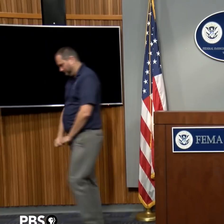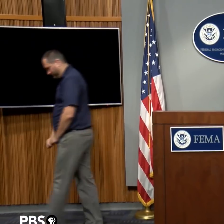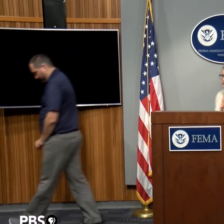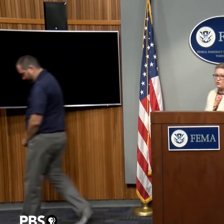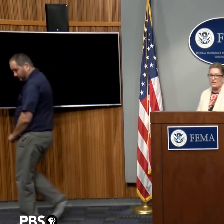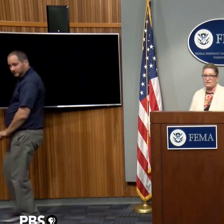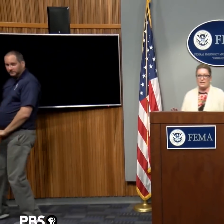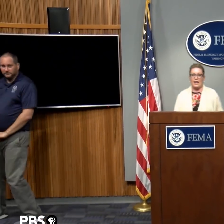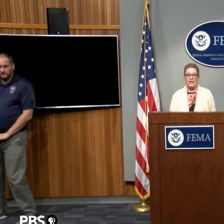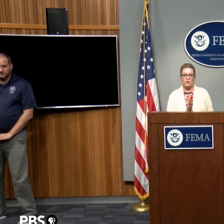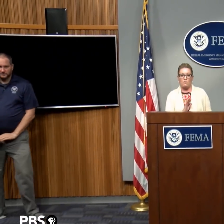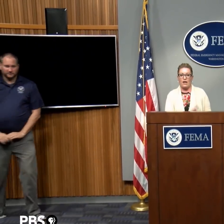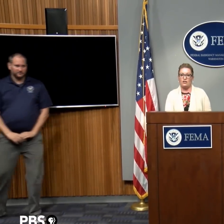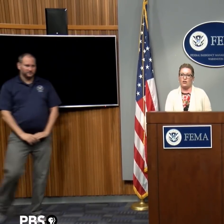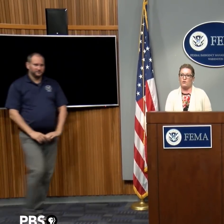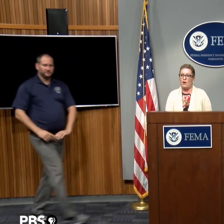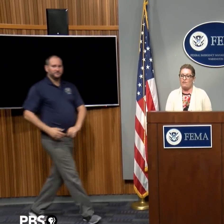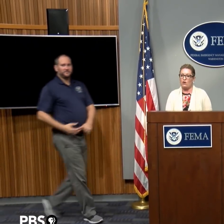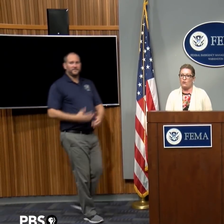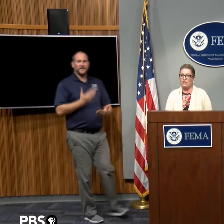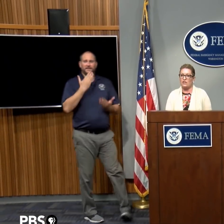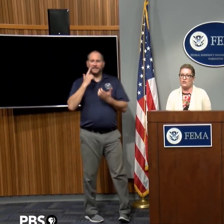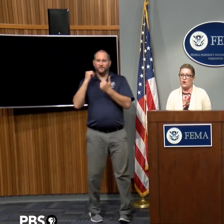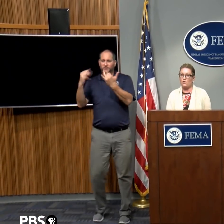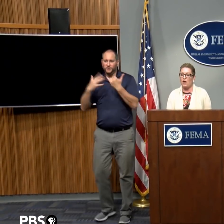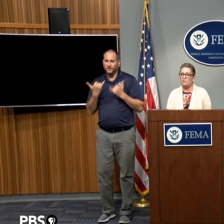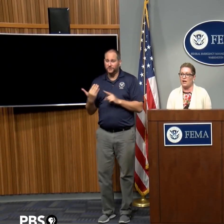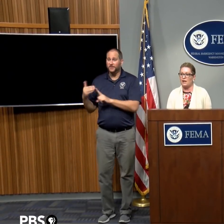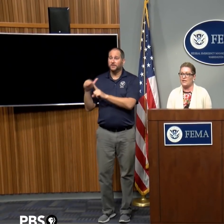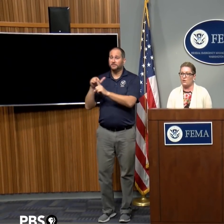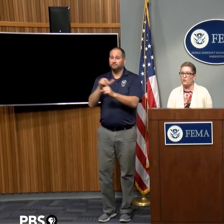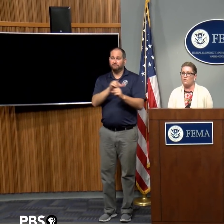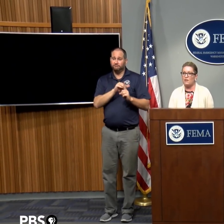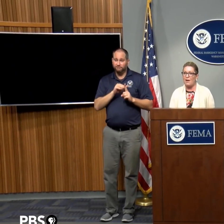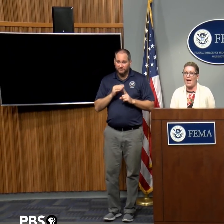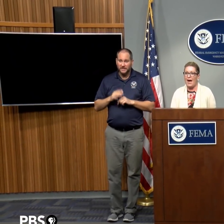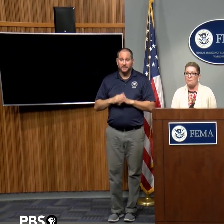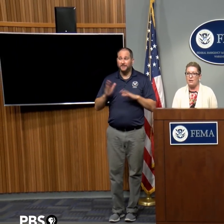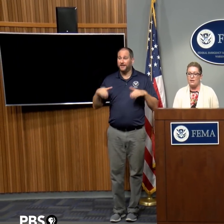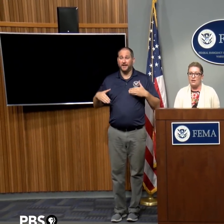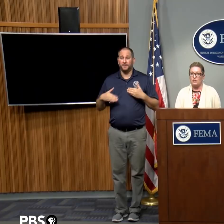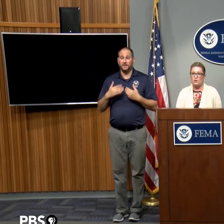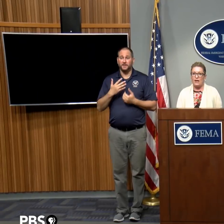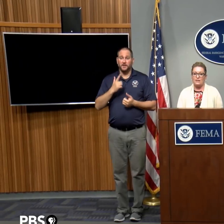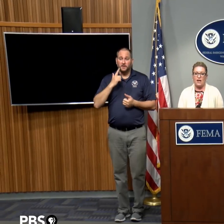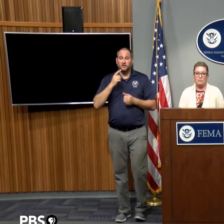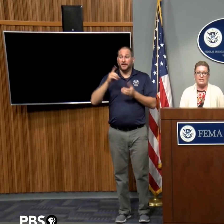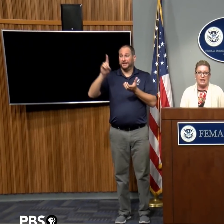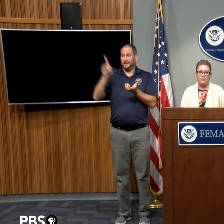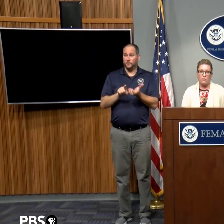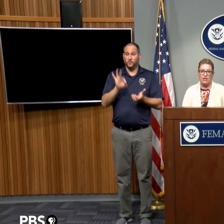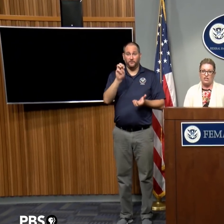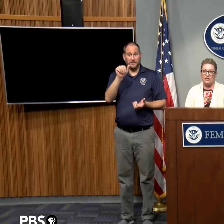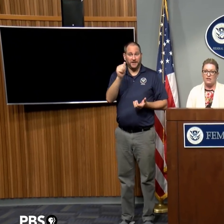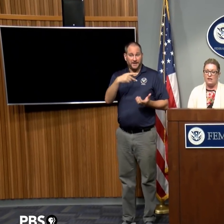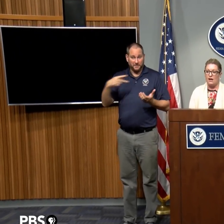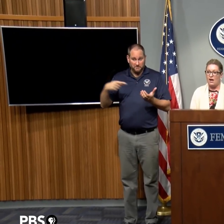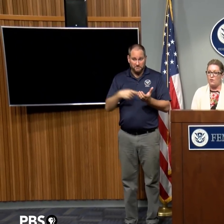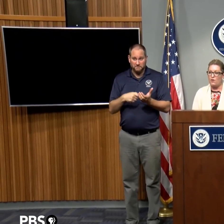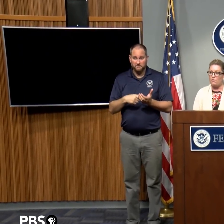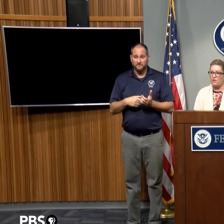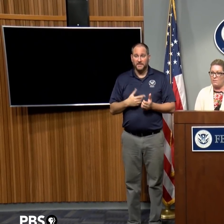Thank you all for joining us today. As a reminder, if you haven't already done so, uh, download the FEMA app to get up-to-date information,